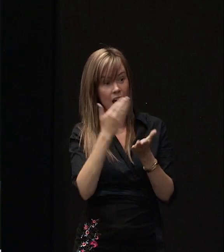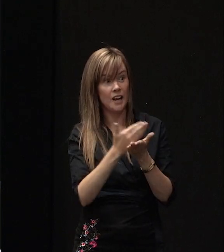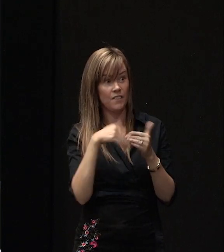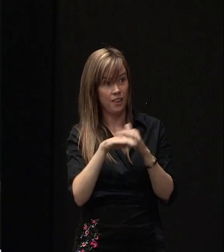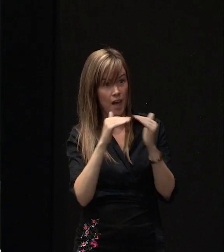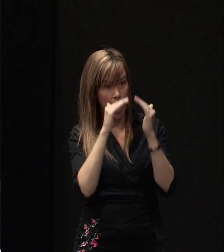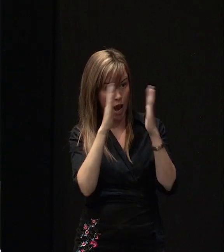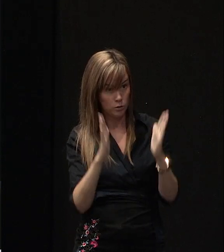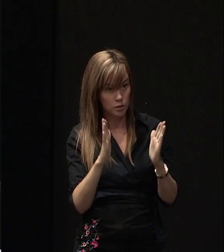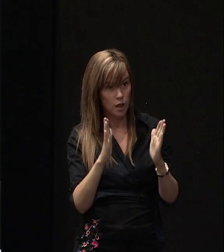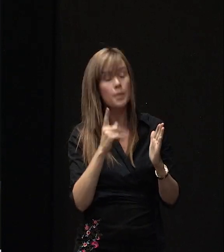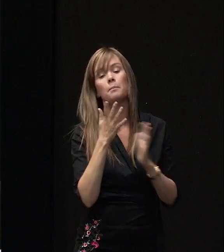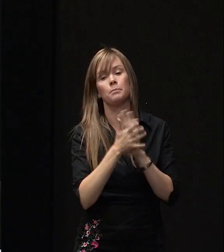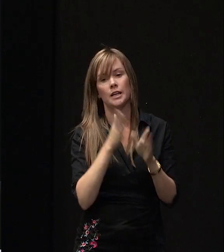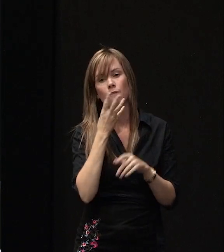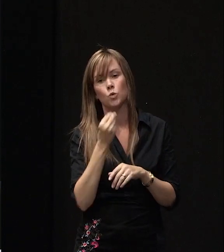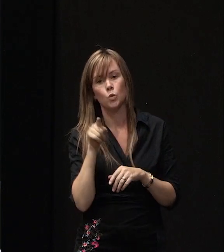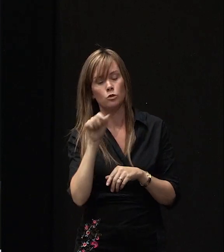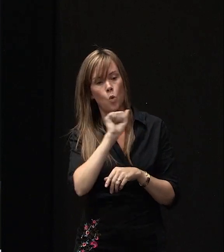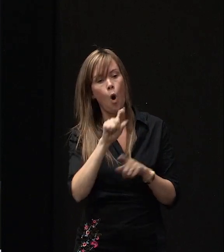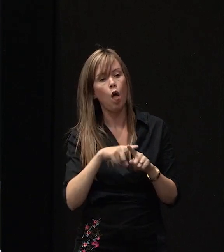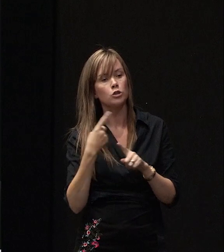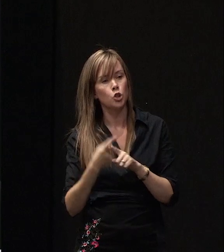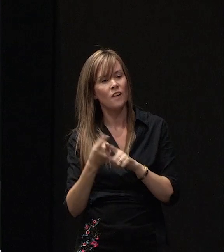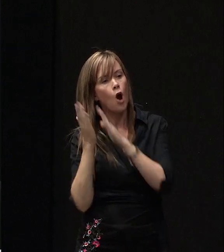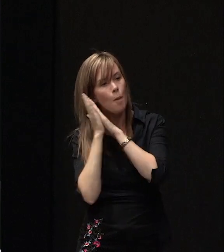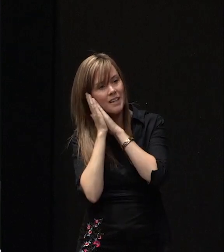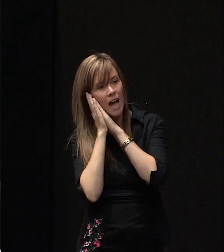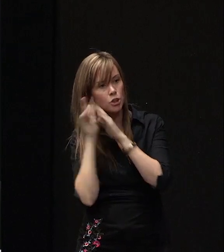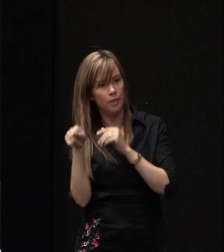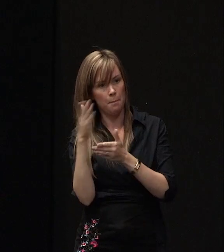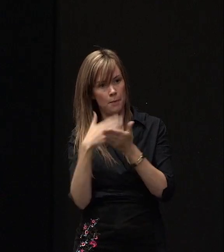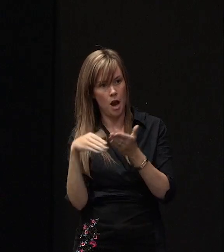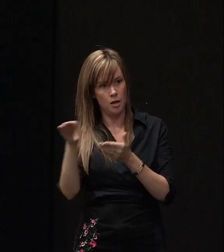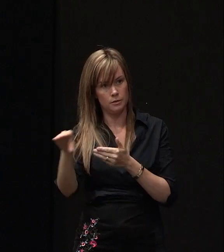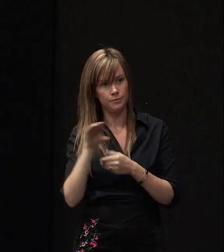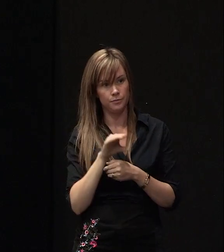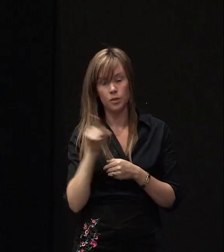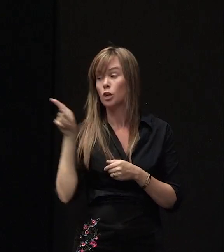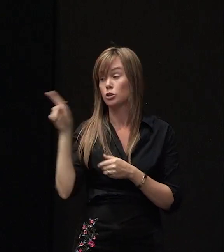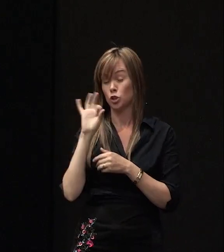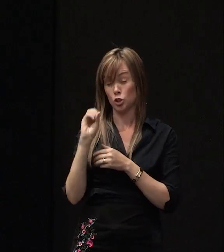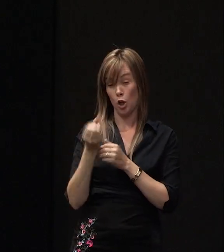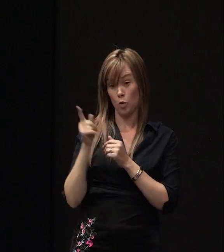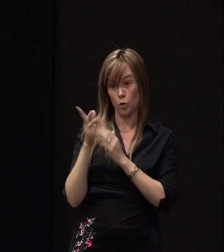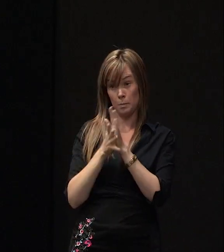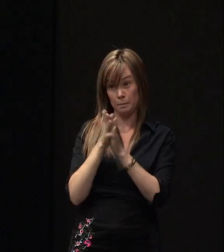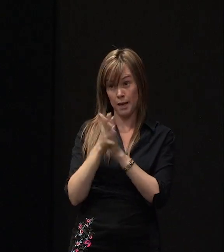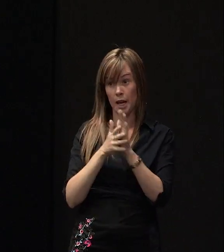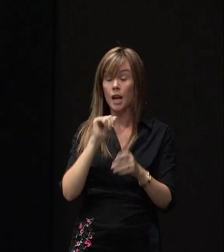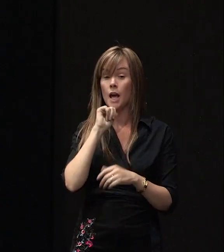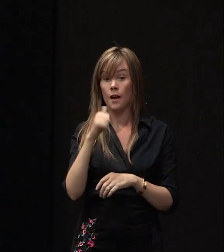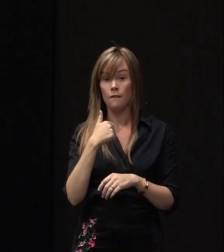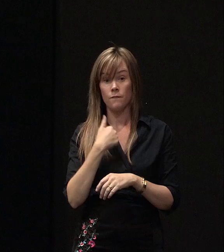then it would come from your alternative accommodation portion of your policy. So what you're saying is if I was entitled to a